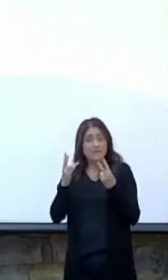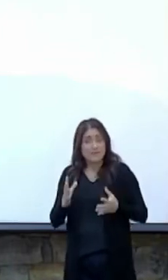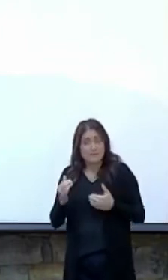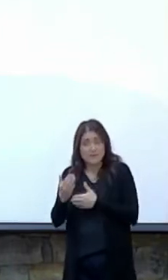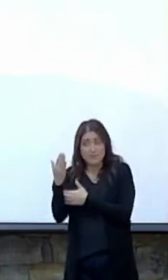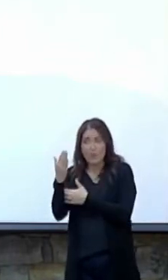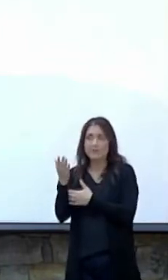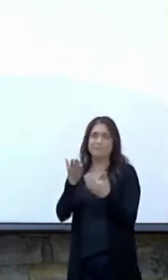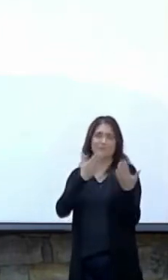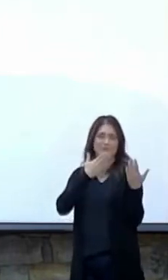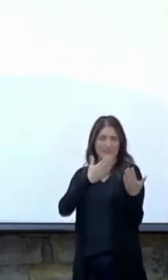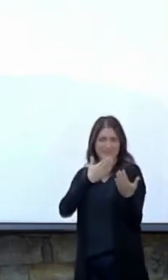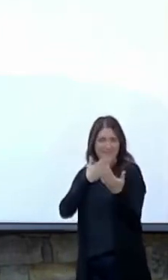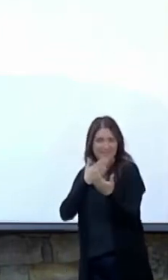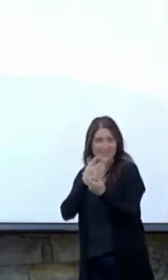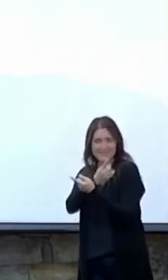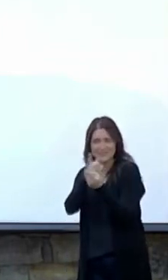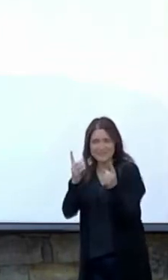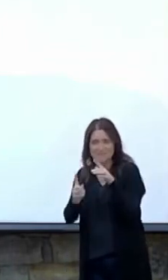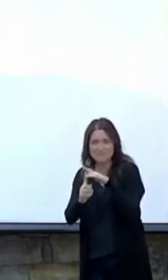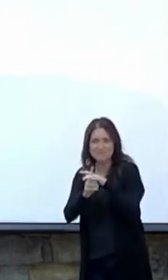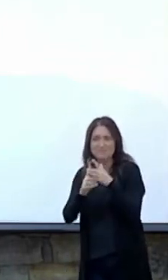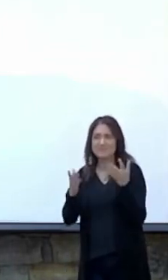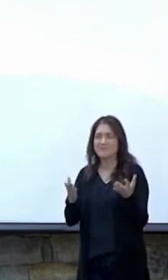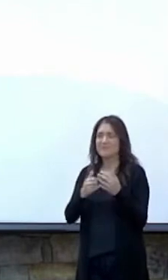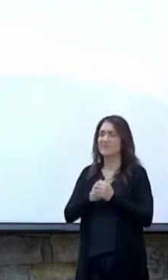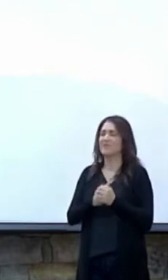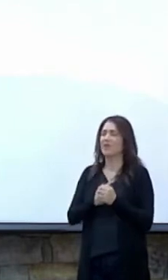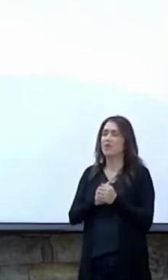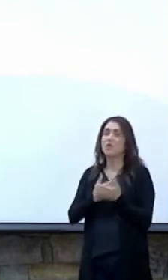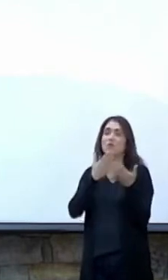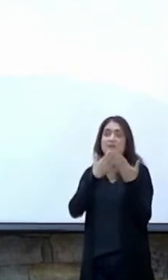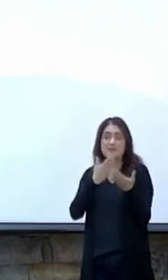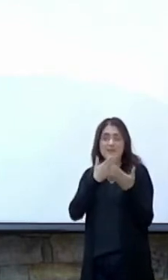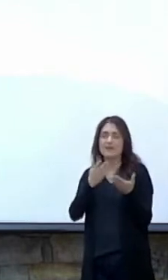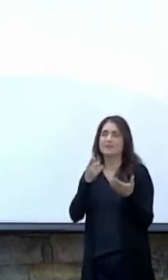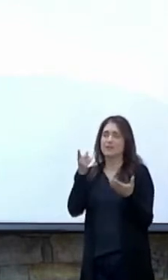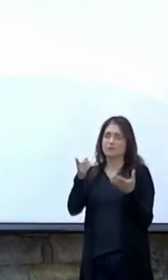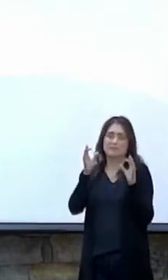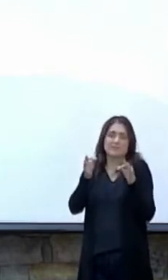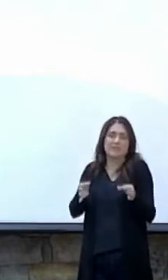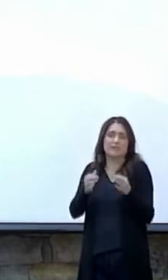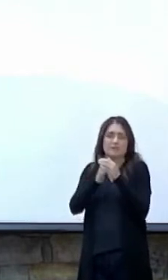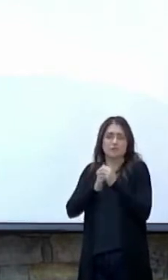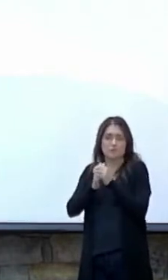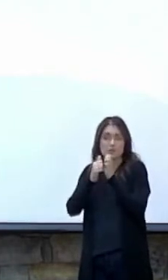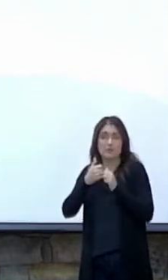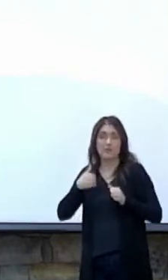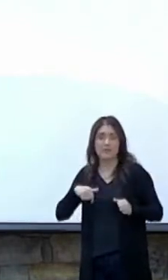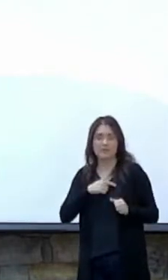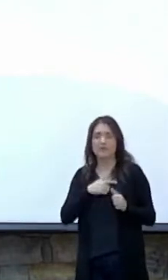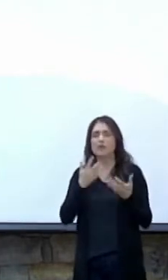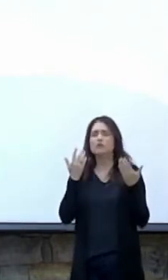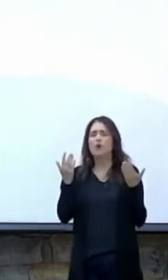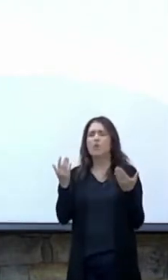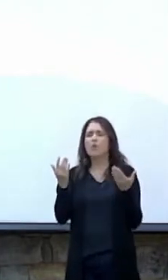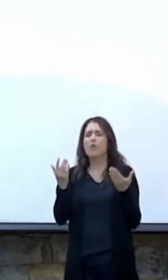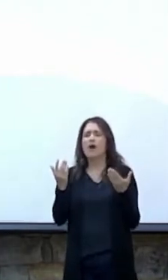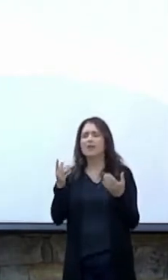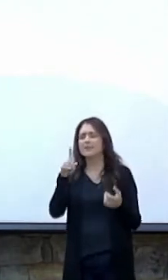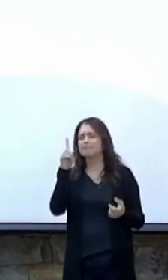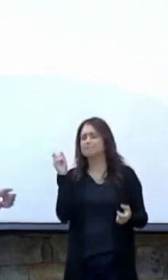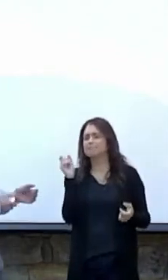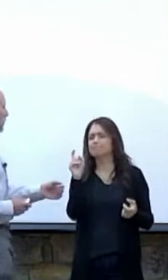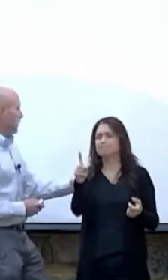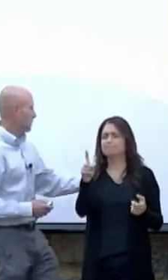morning and we are grateful for your presence. We are glad that you have made the choice to worship with us. So I want to pose a question to get us